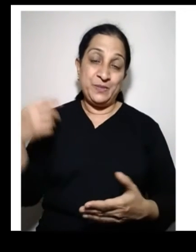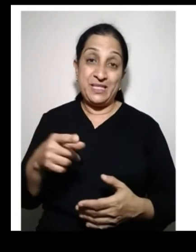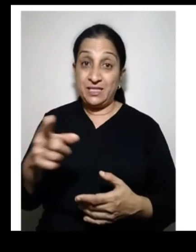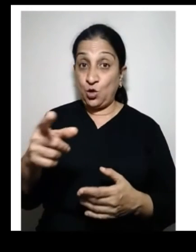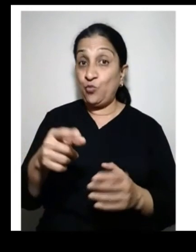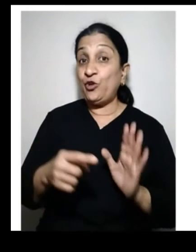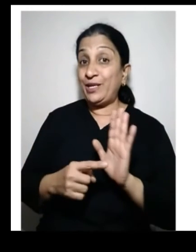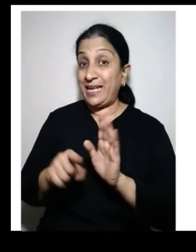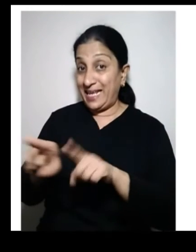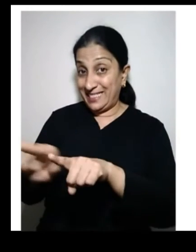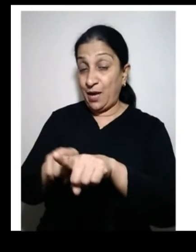Problems.